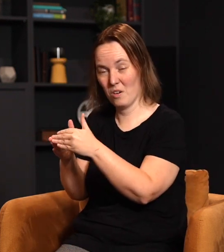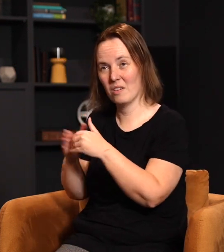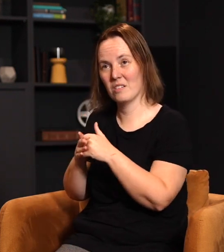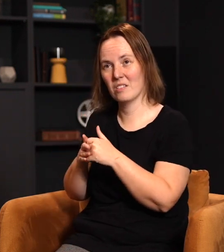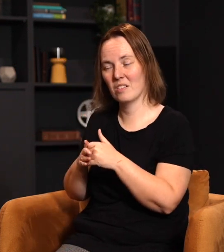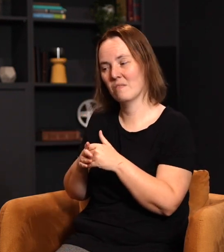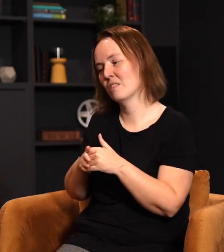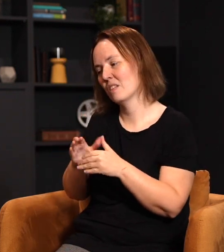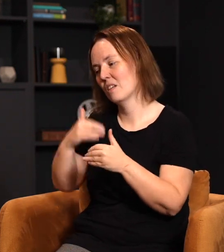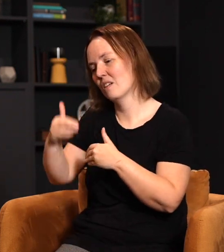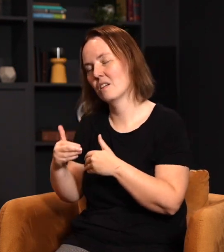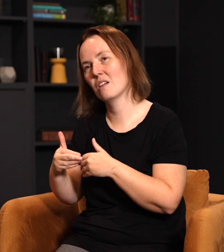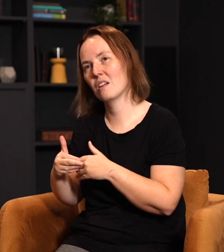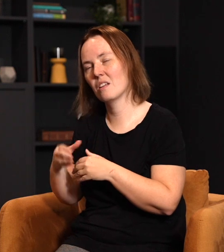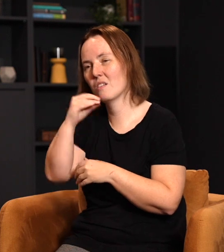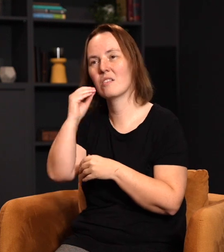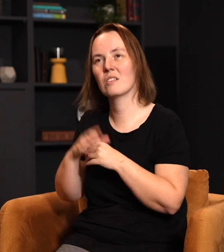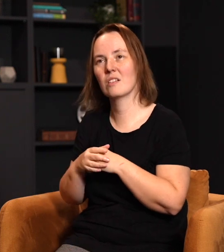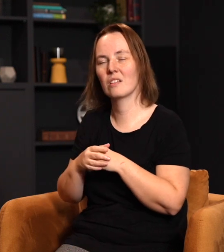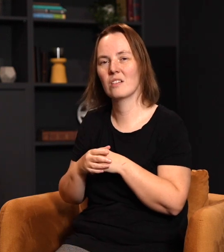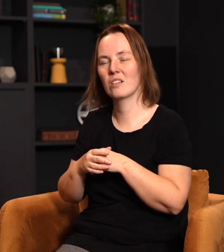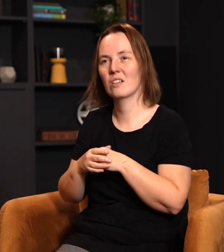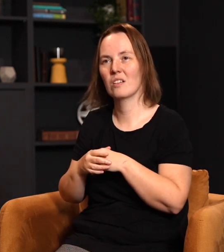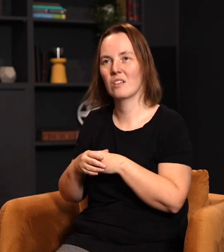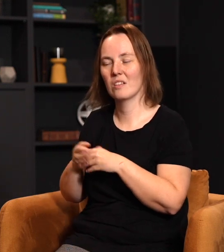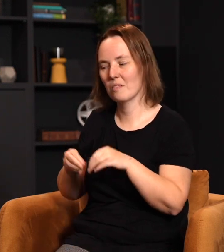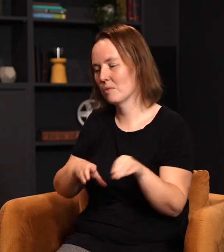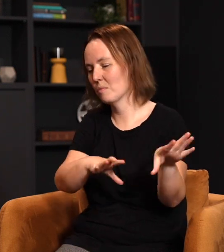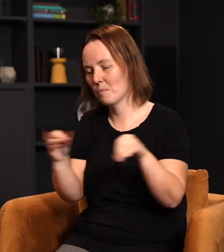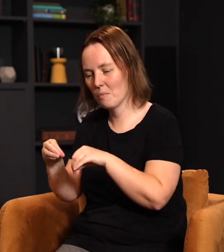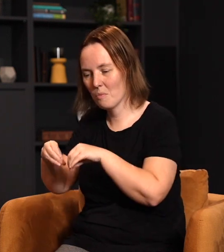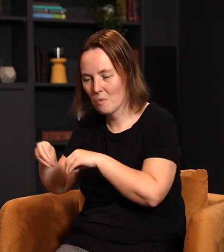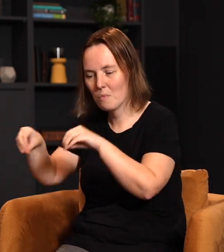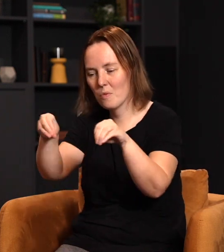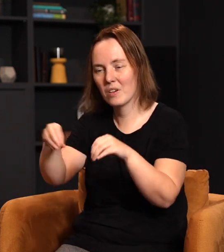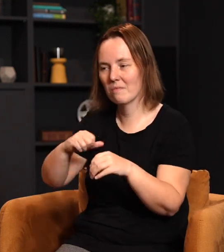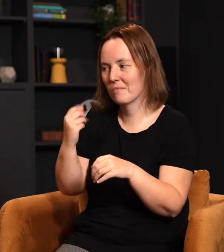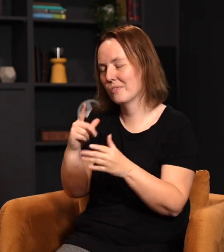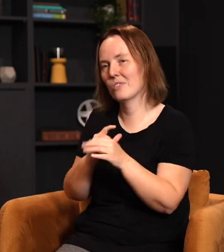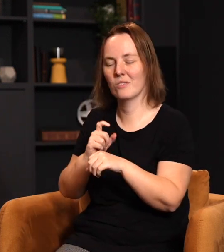Actually, there's another house, so I haven't got to know them yet. They've been moving a few times. Not because of us, they've just been moving a few times.